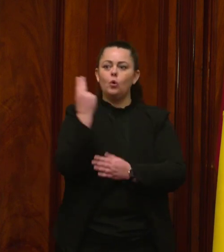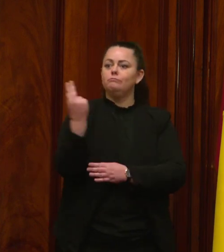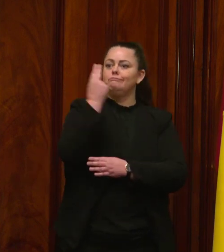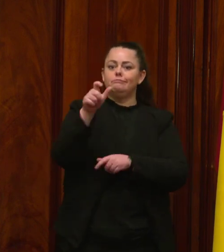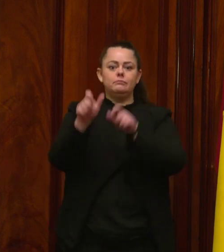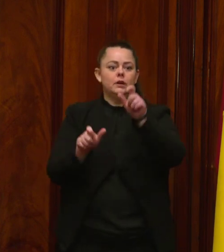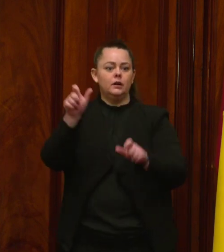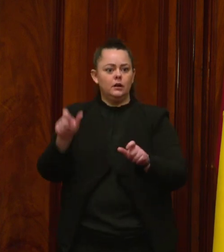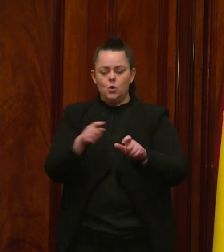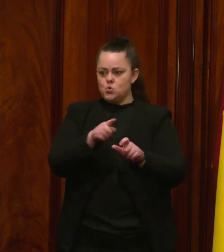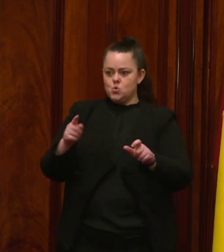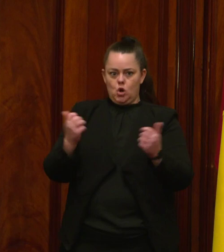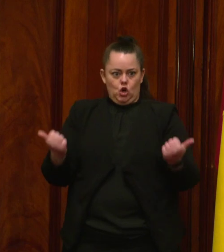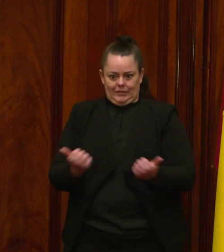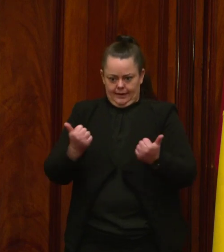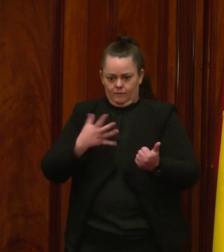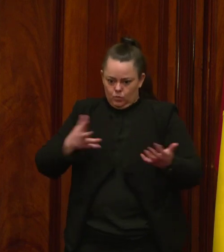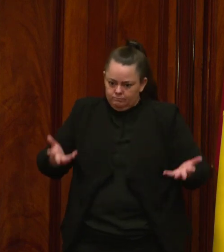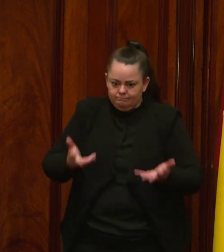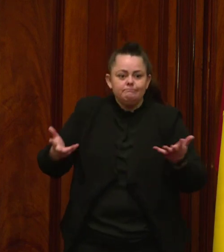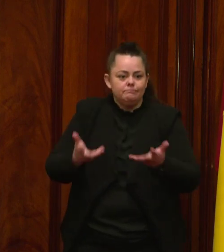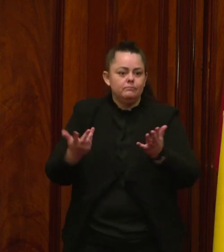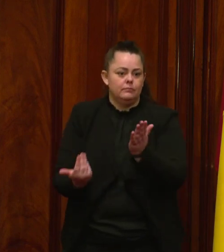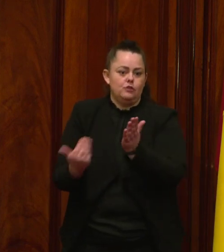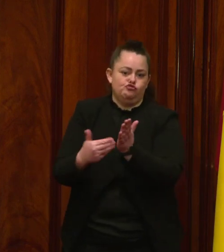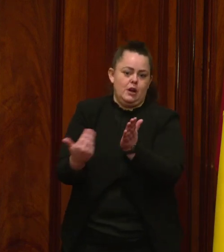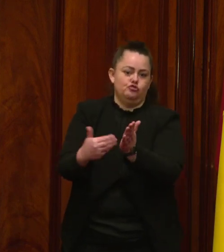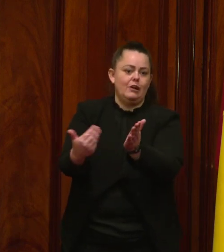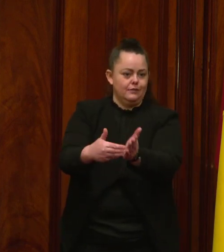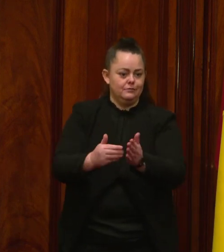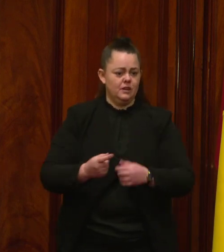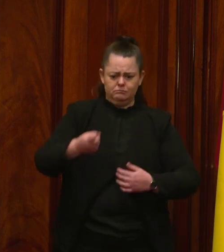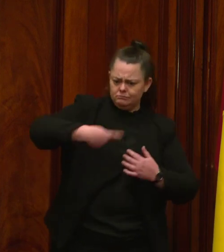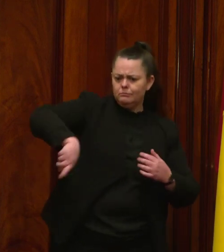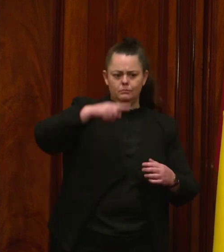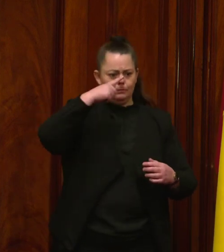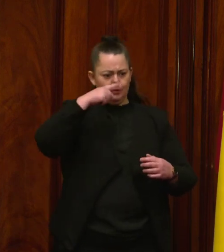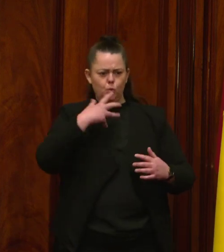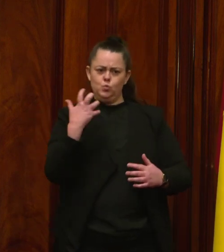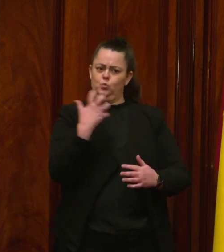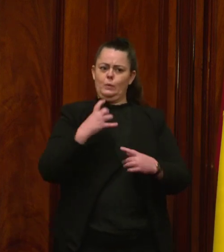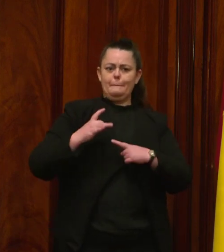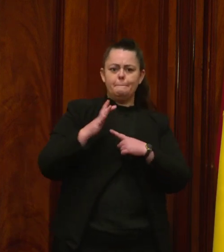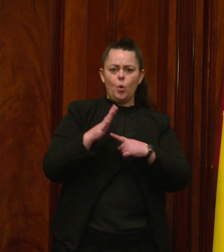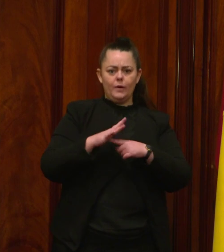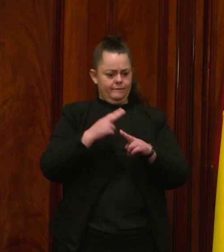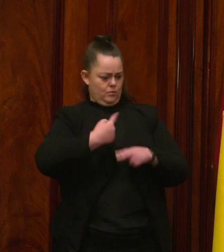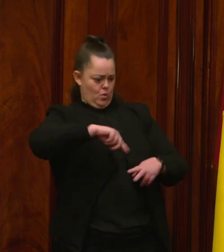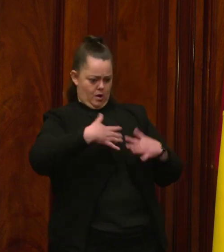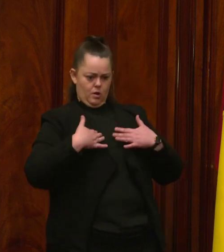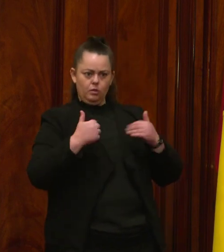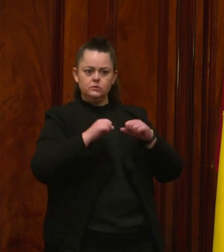on the fraught rural and regional health system. Paramedics form a critical part of the backbone of our health system.